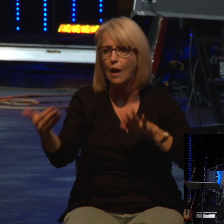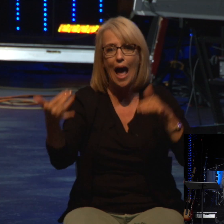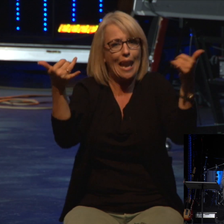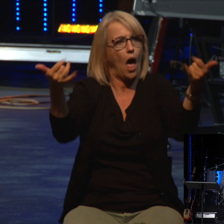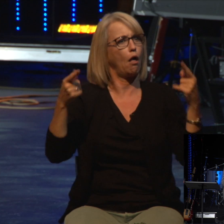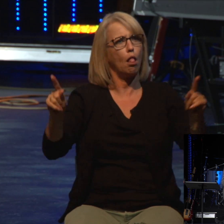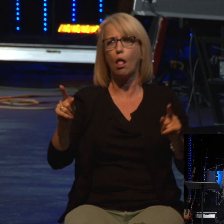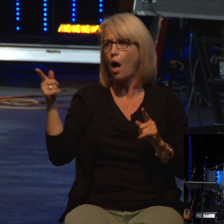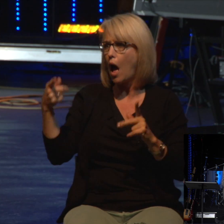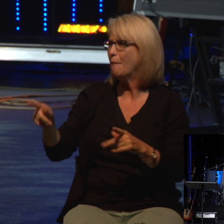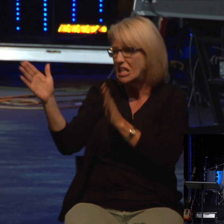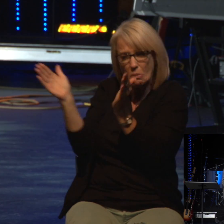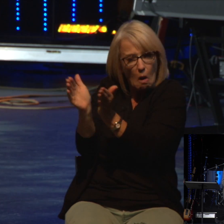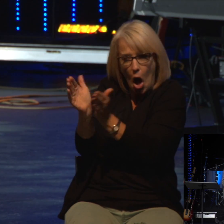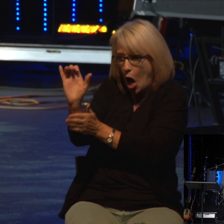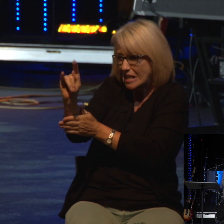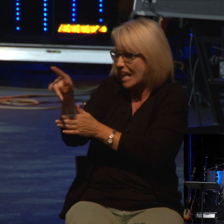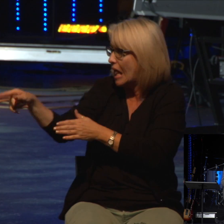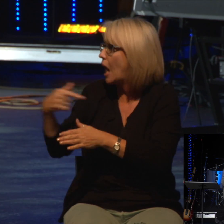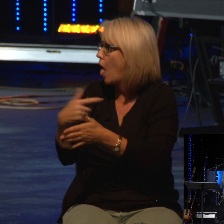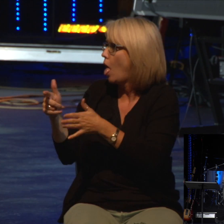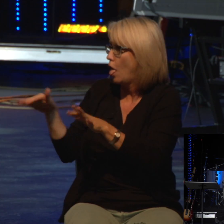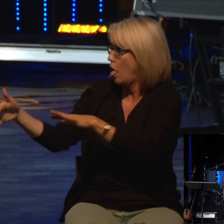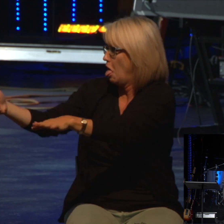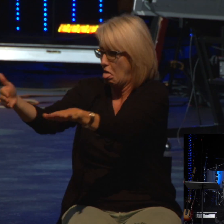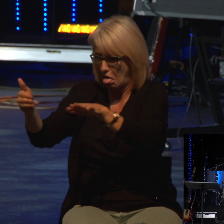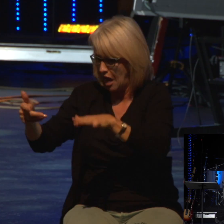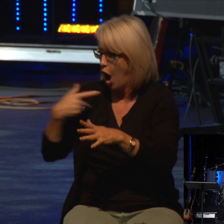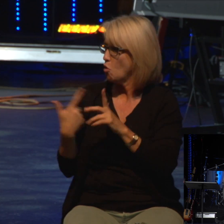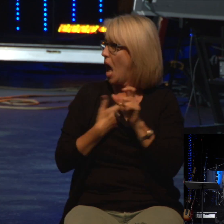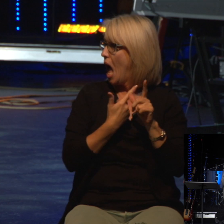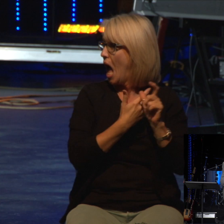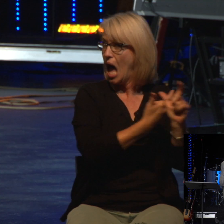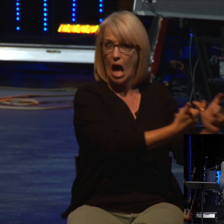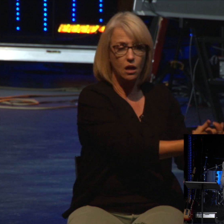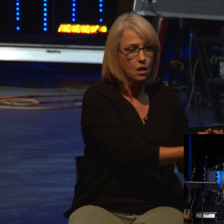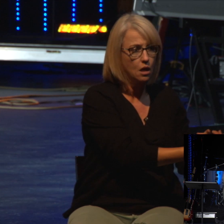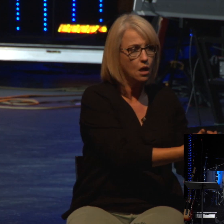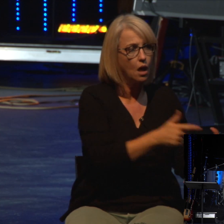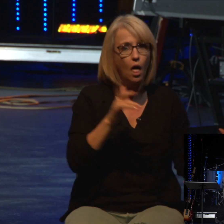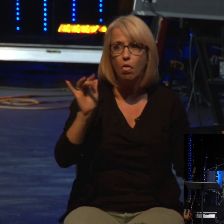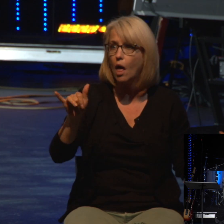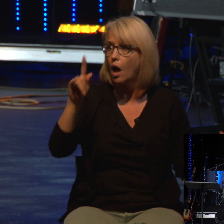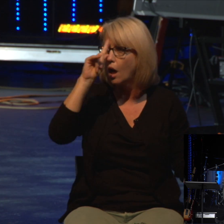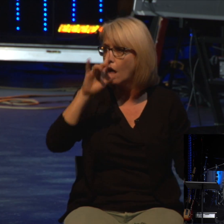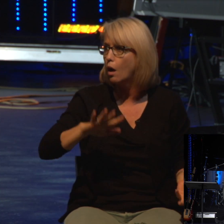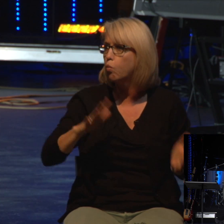and they have had to retreat. And that was an upheaval in their minds. You know,